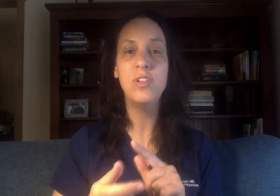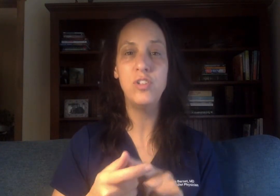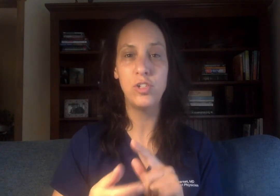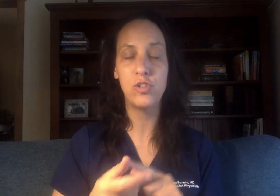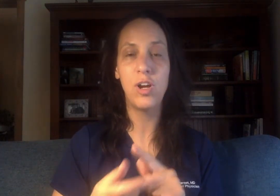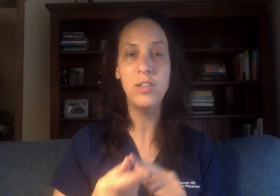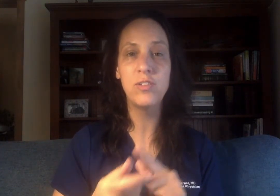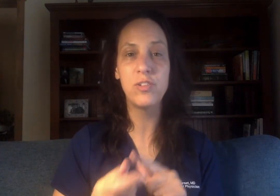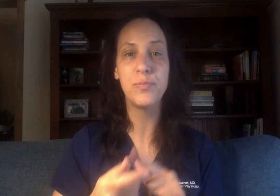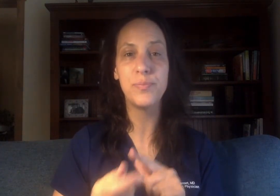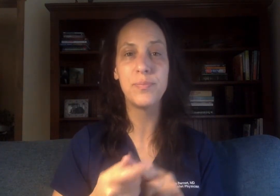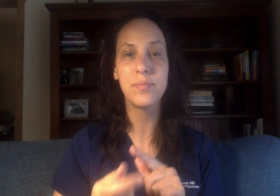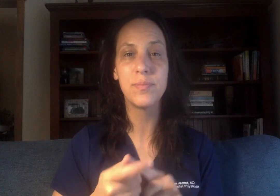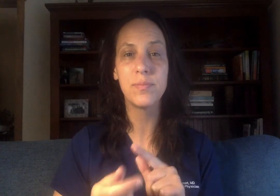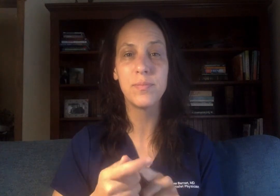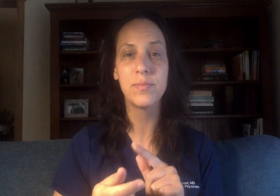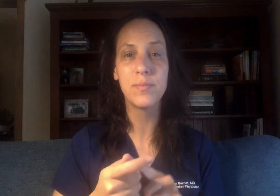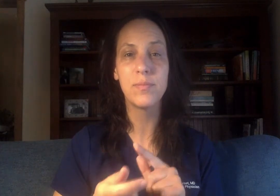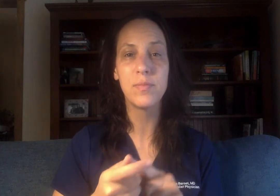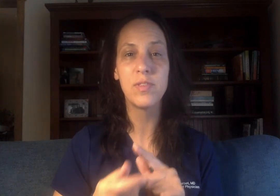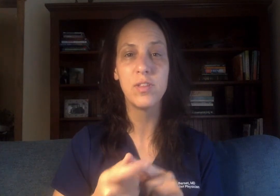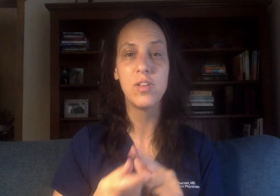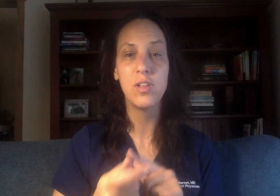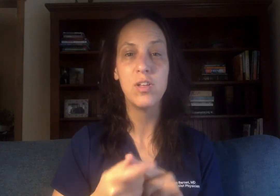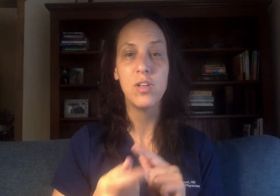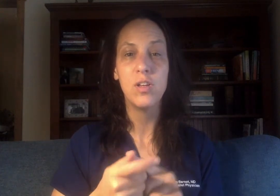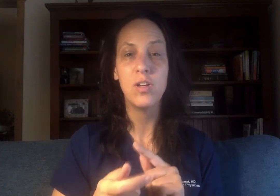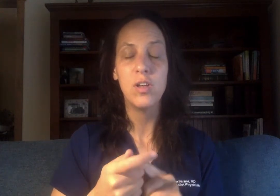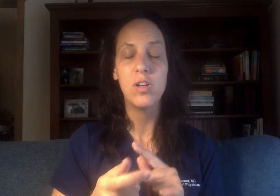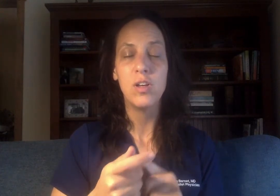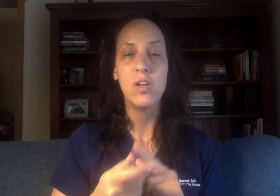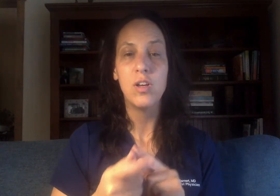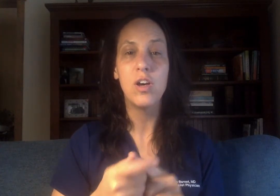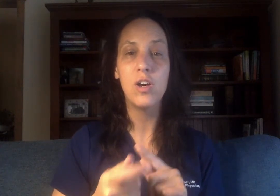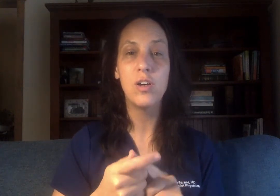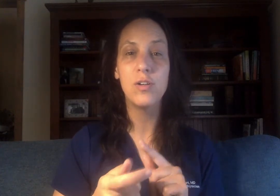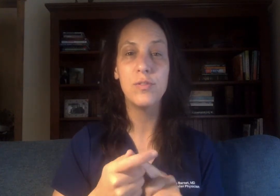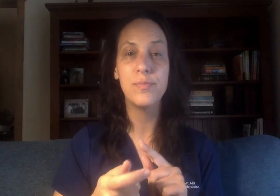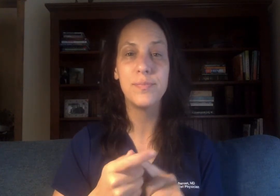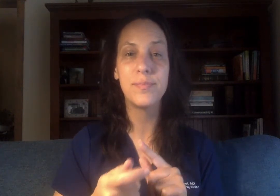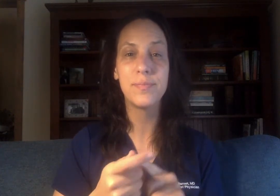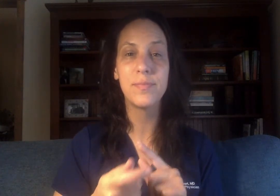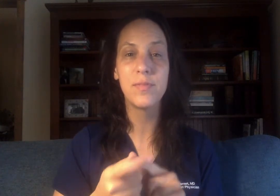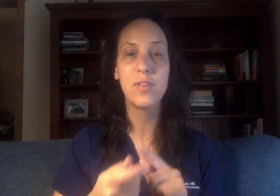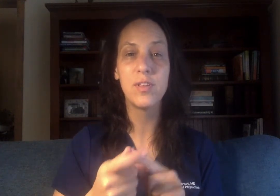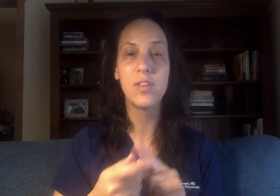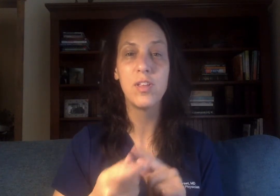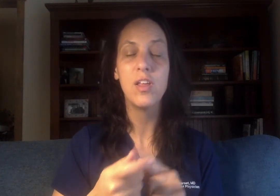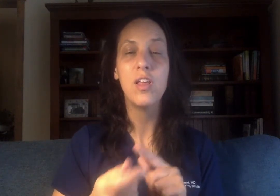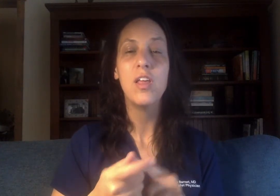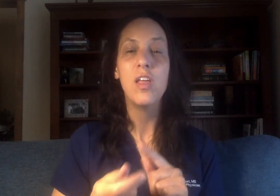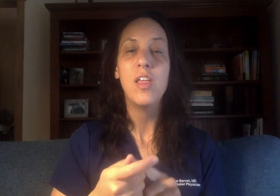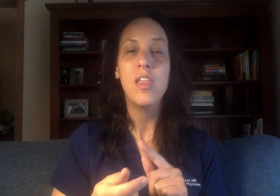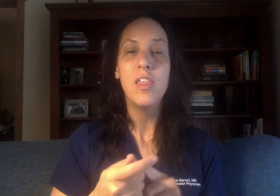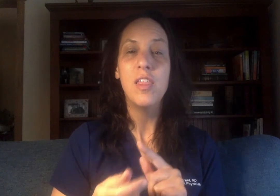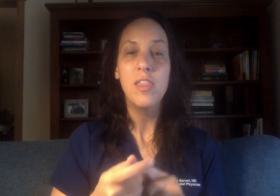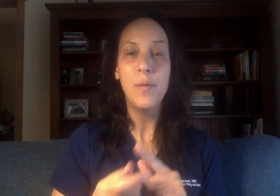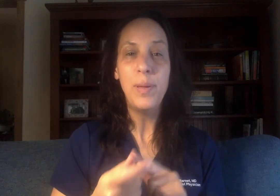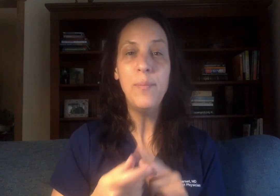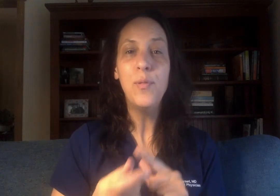to trust that people